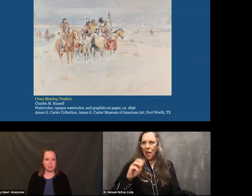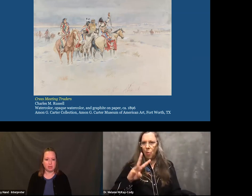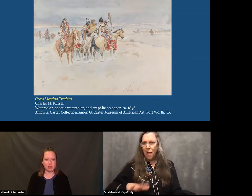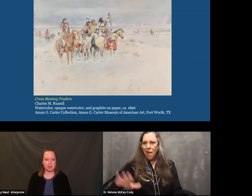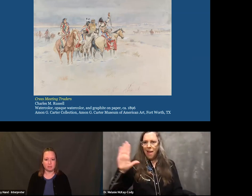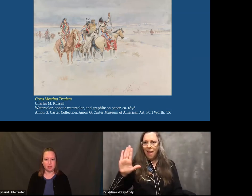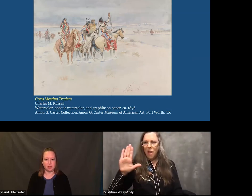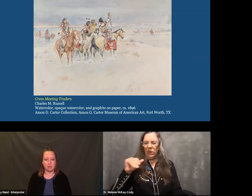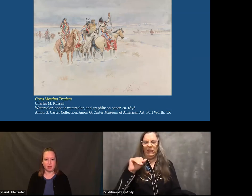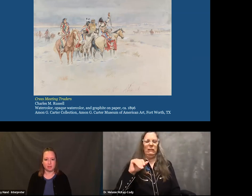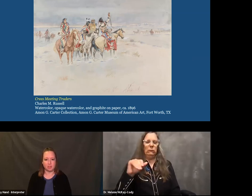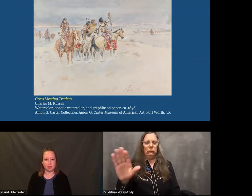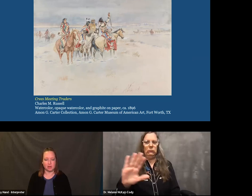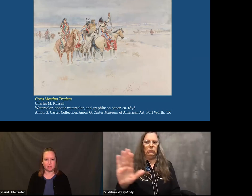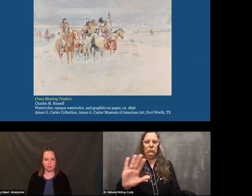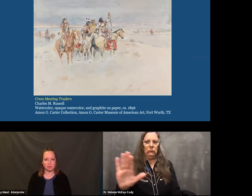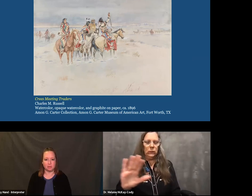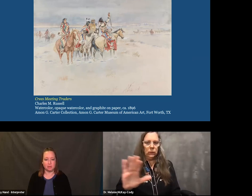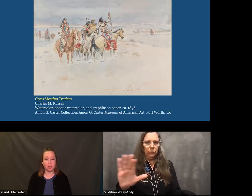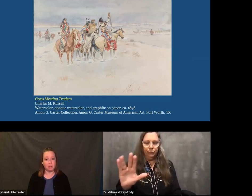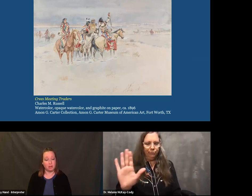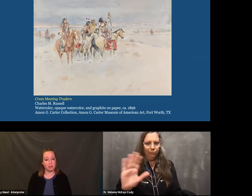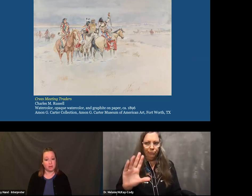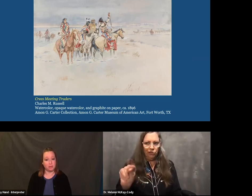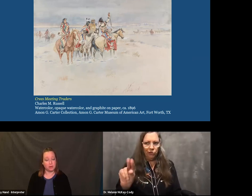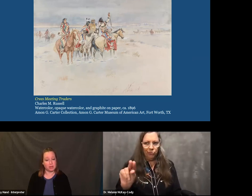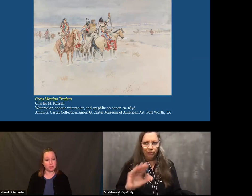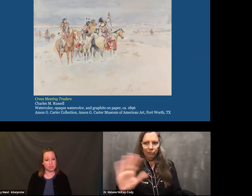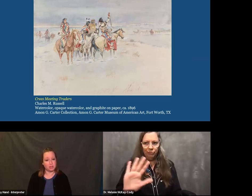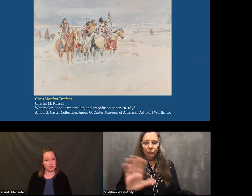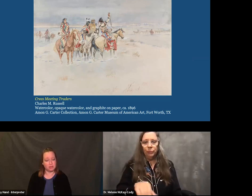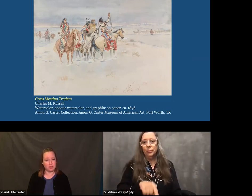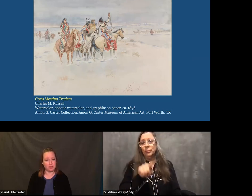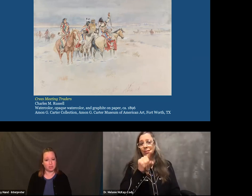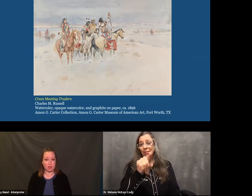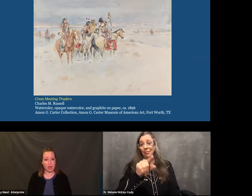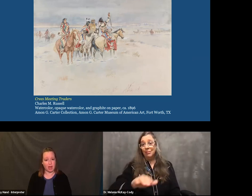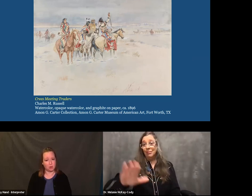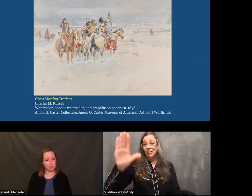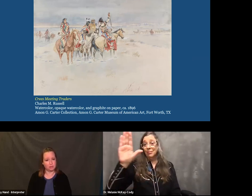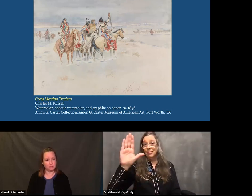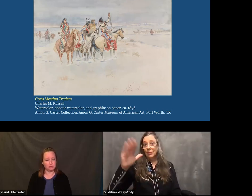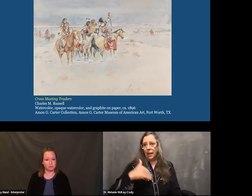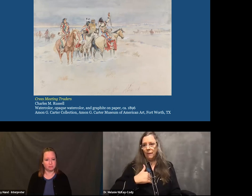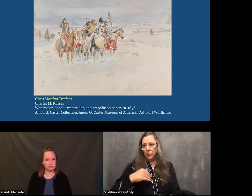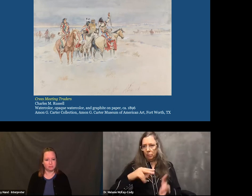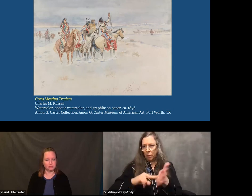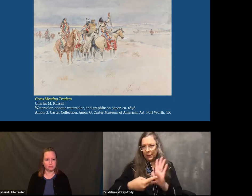Some people have asked me about the stereotypical translation of this in English, how.